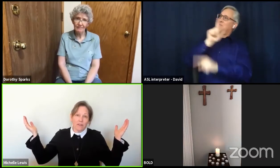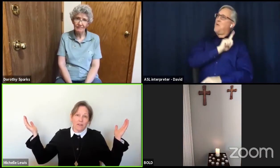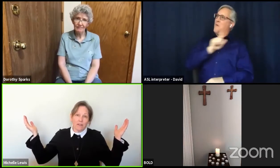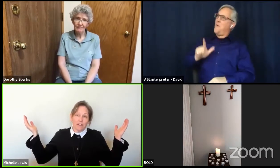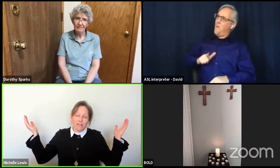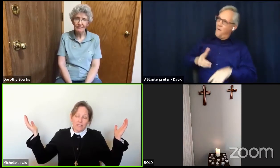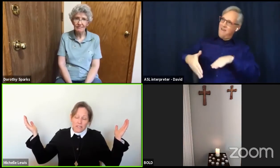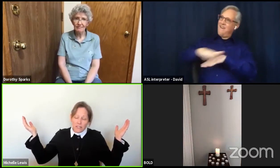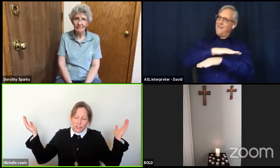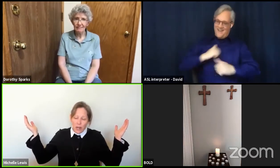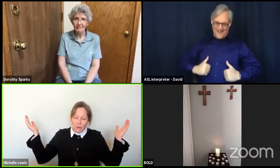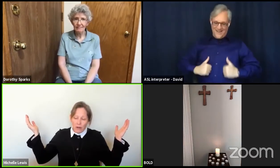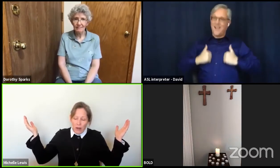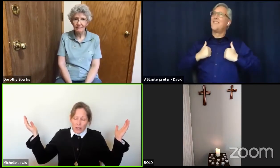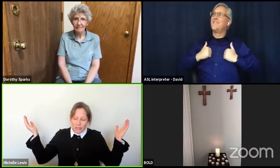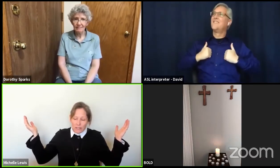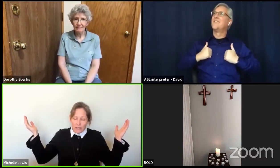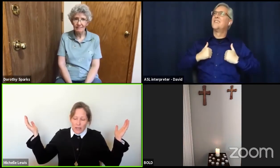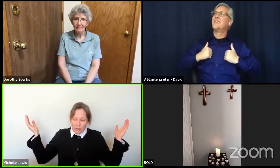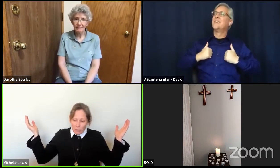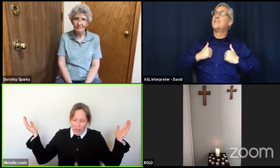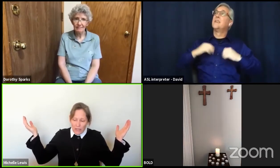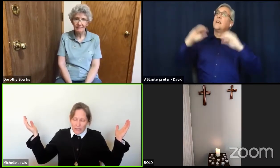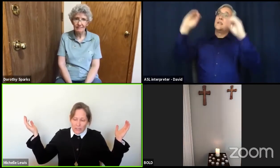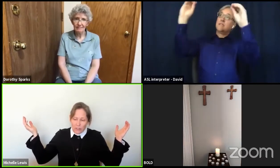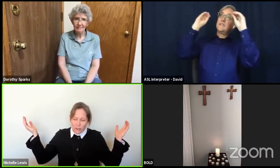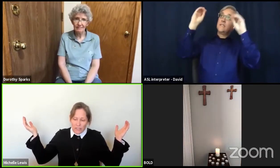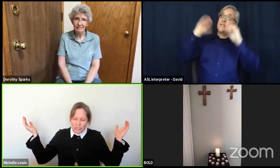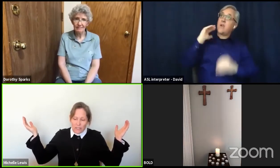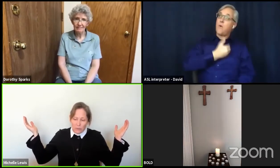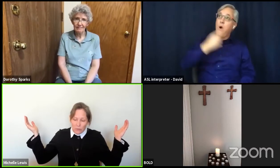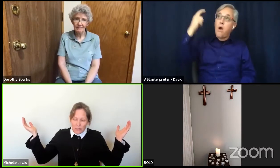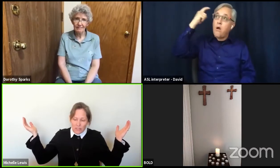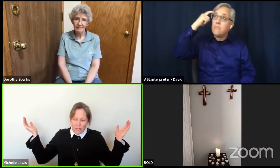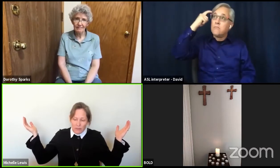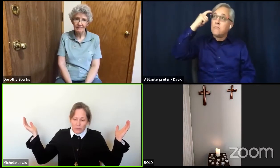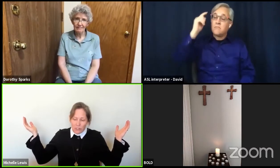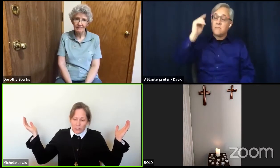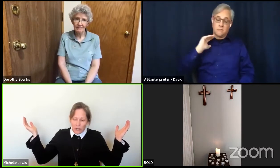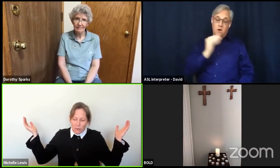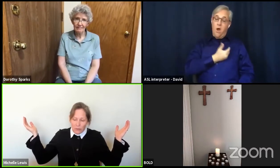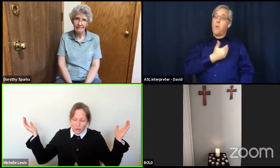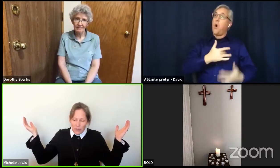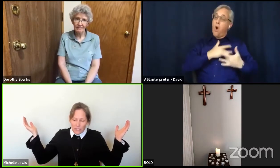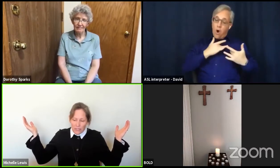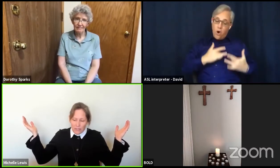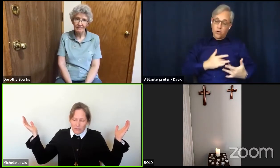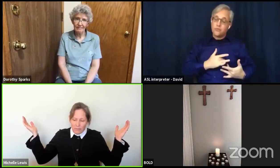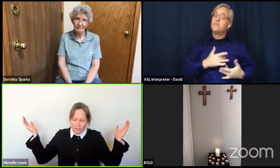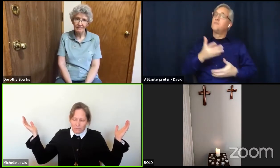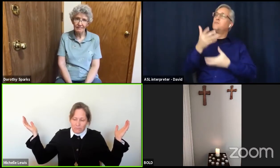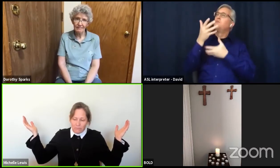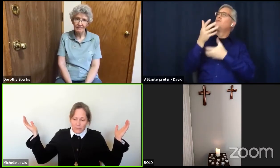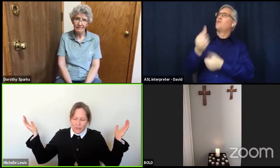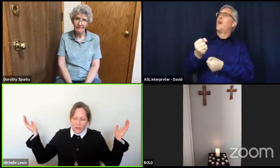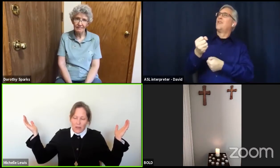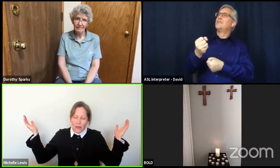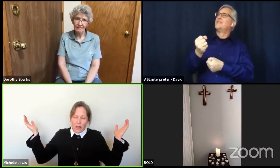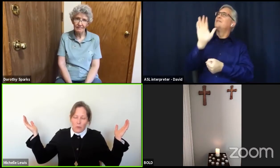Teach our hearts and minds to trust in the risen life we share with Christ. Help us